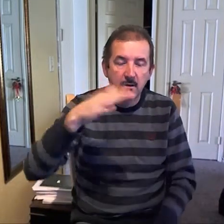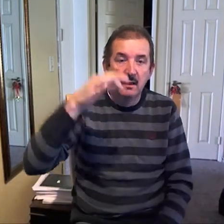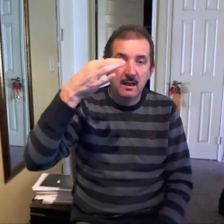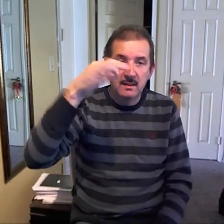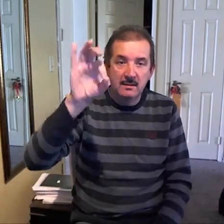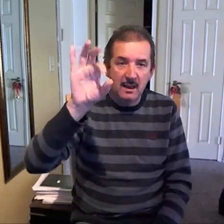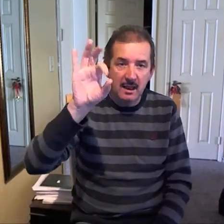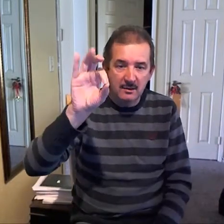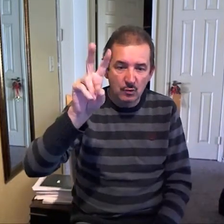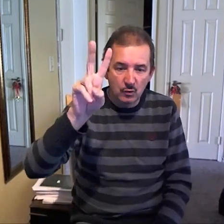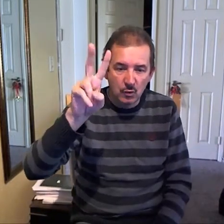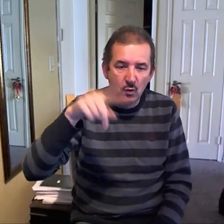fish so bad.